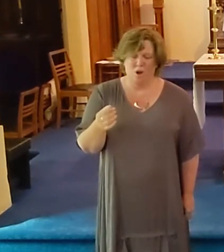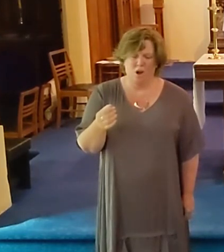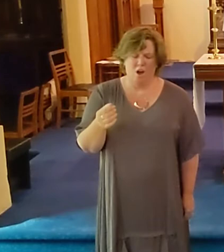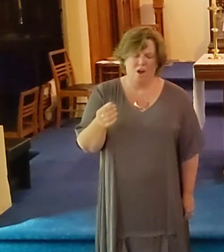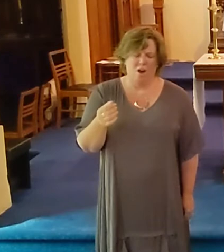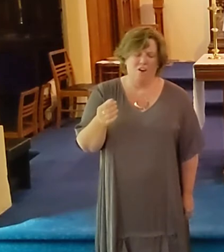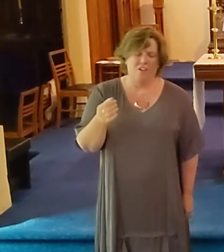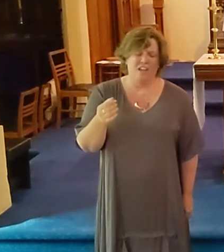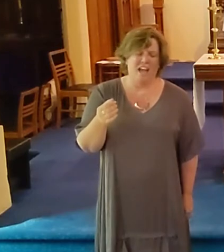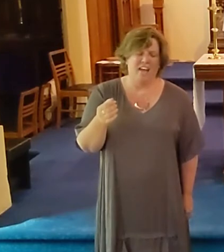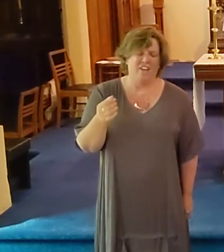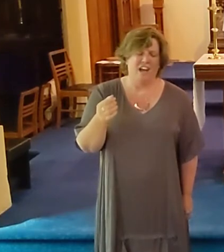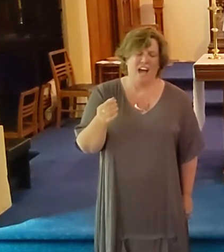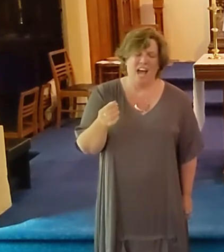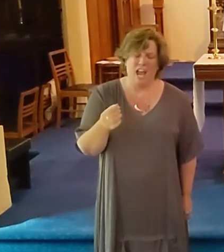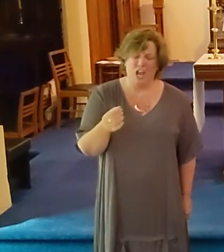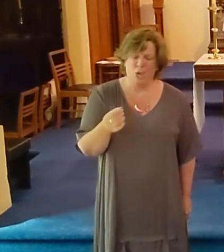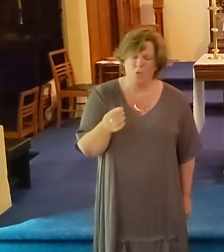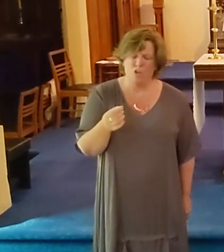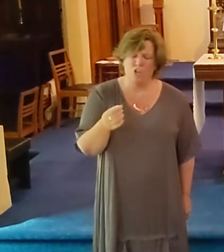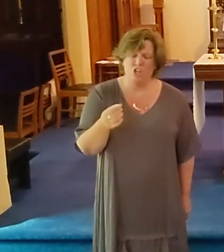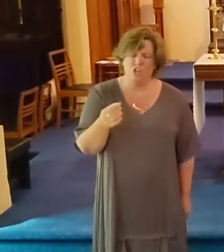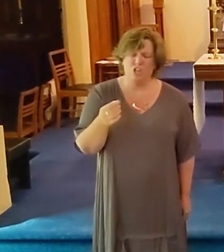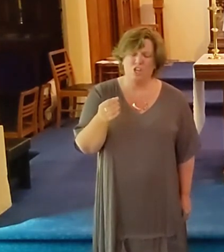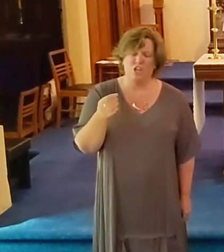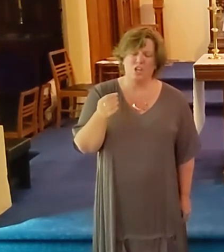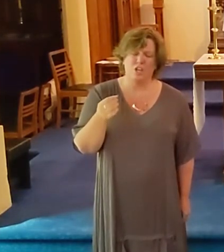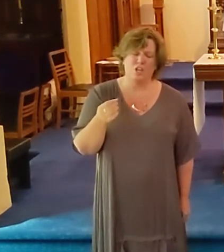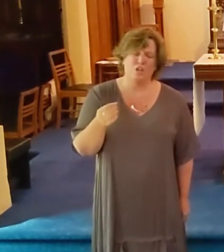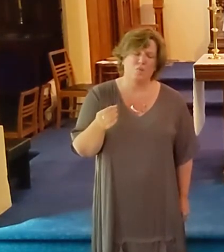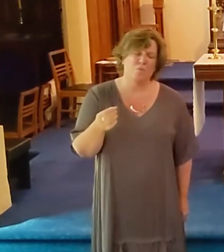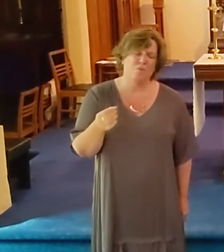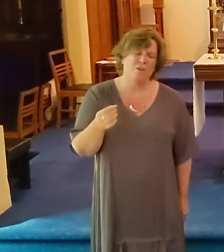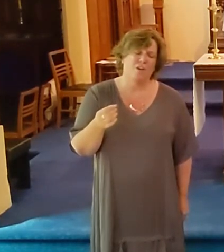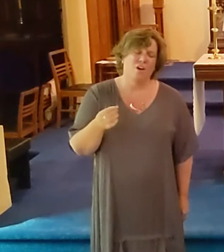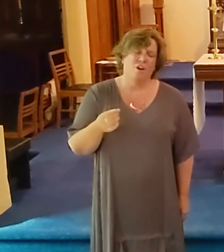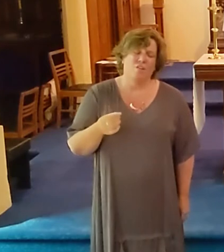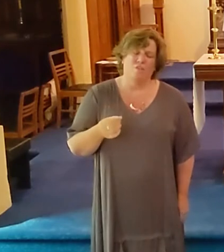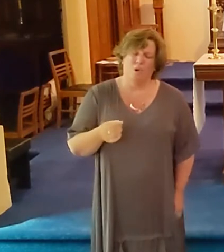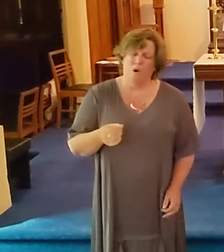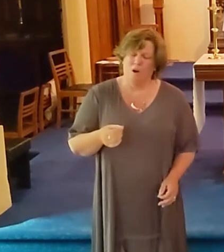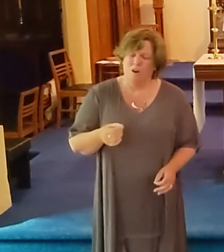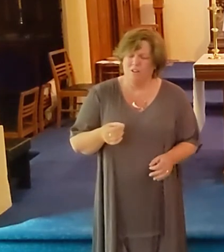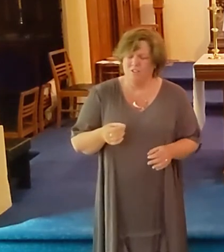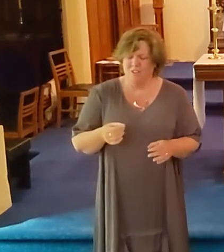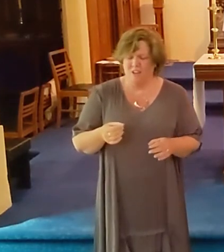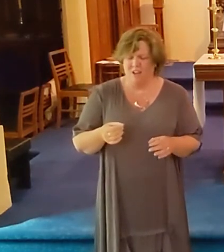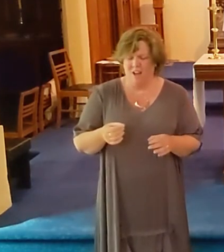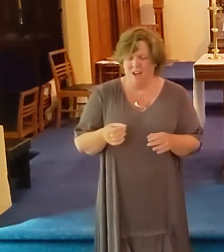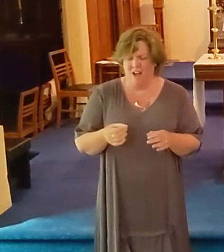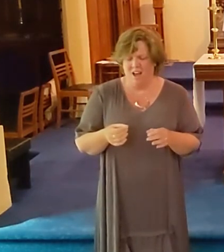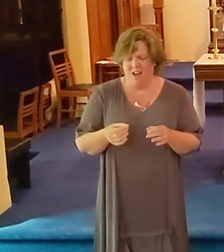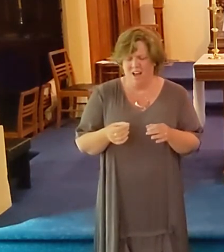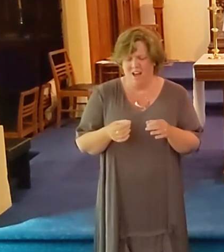mourn, and I weep. For more